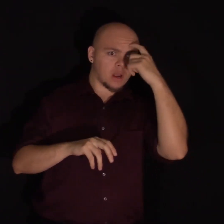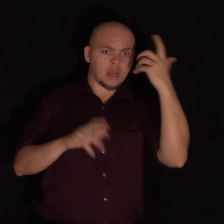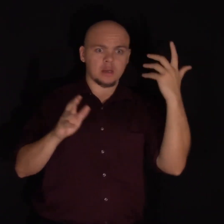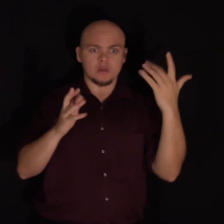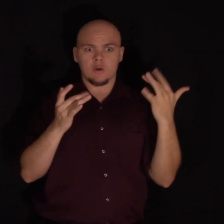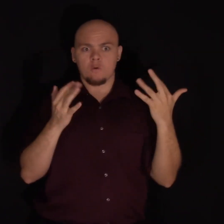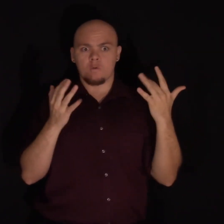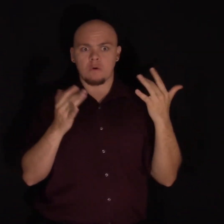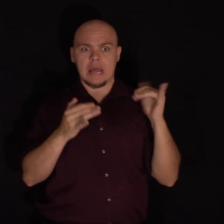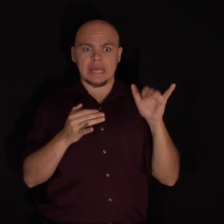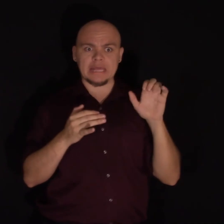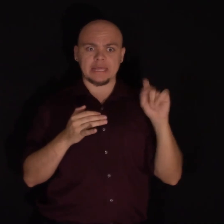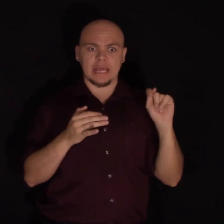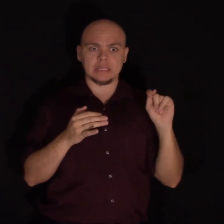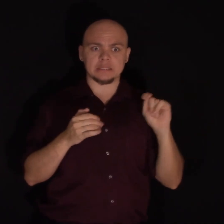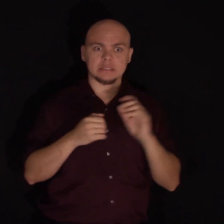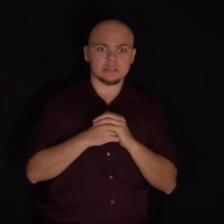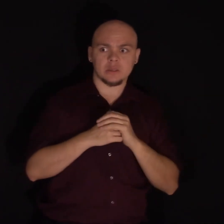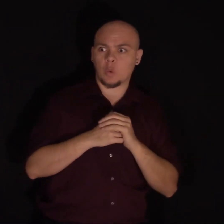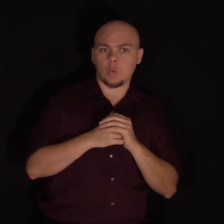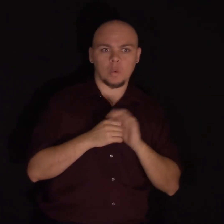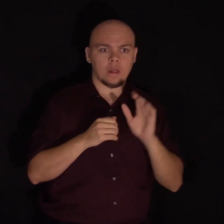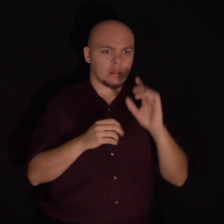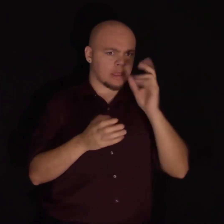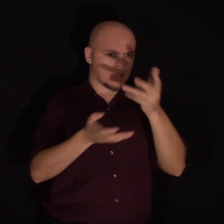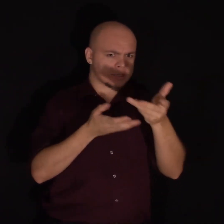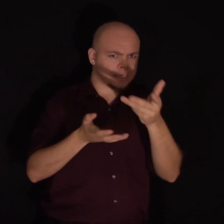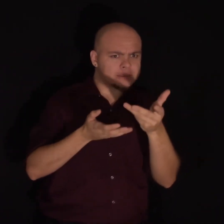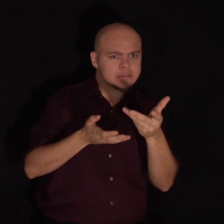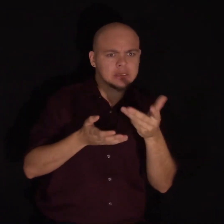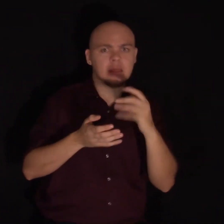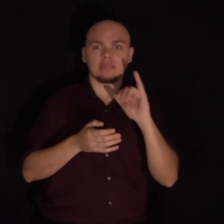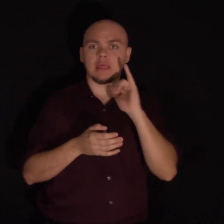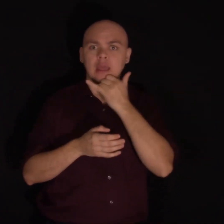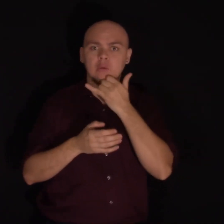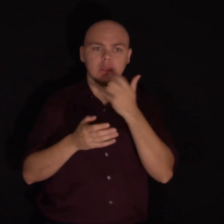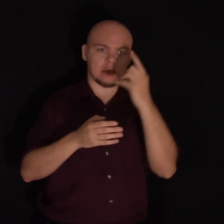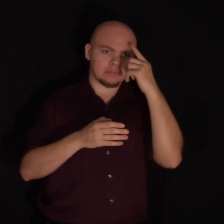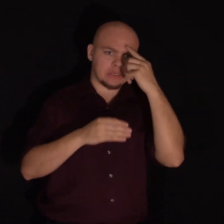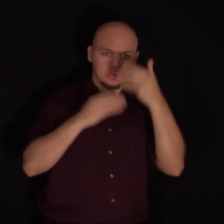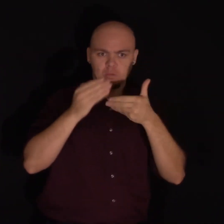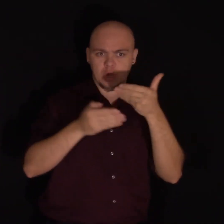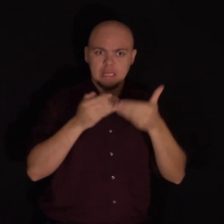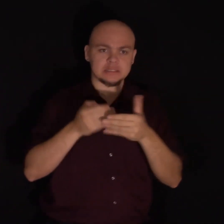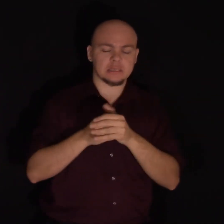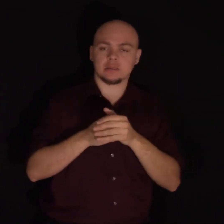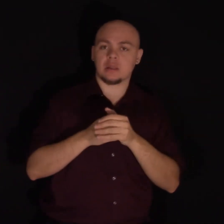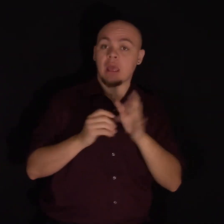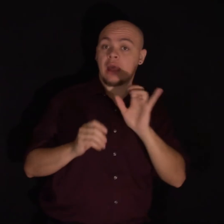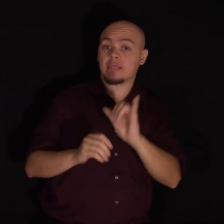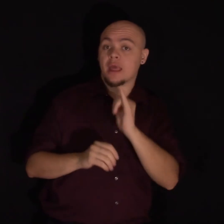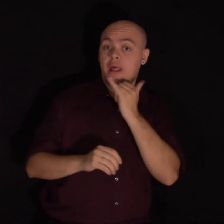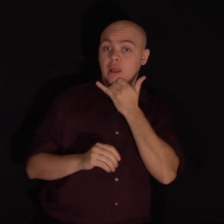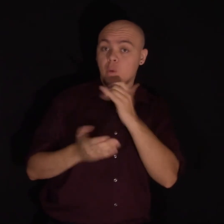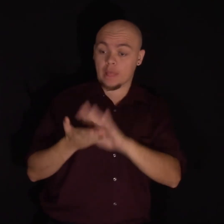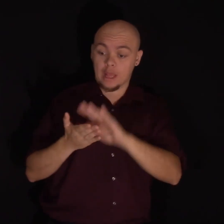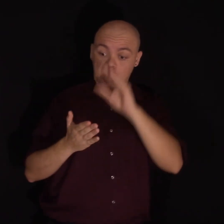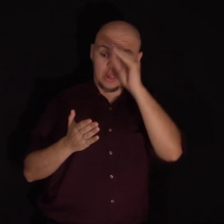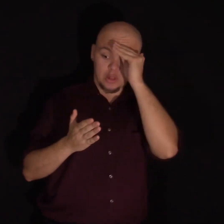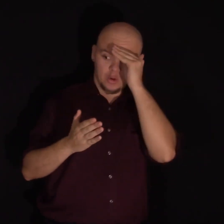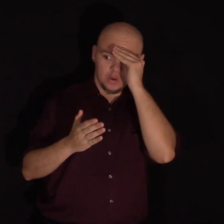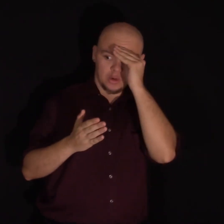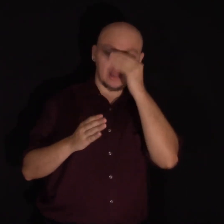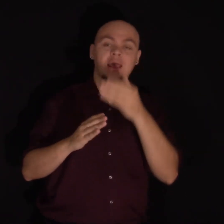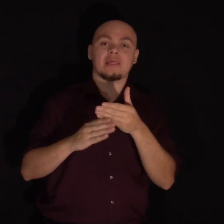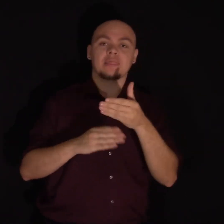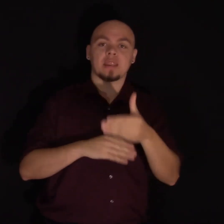They engage deeply. They process the error. They learn from it and they correct